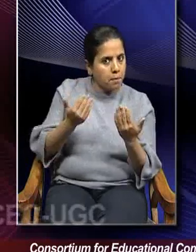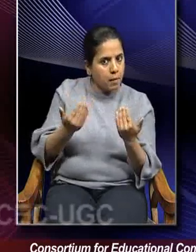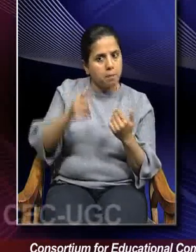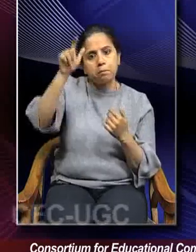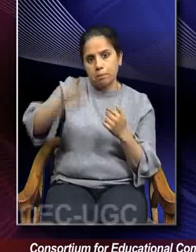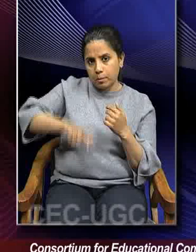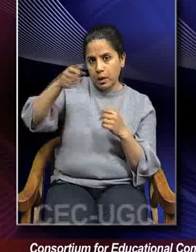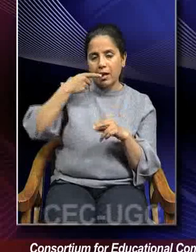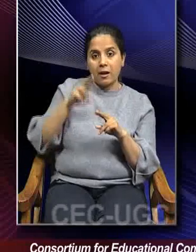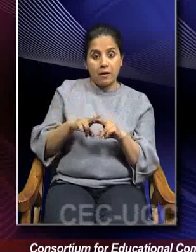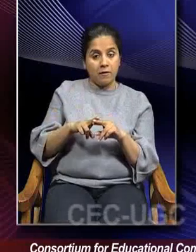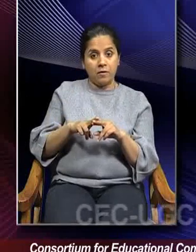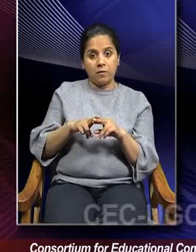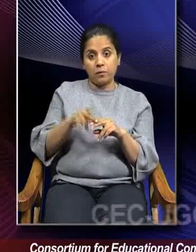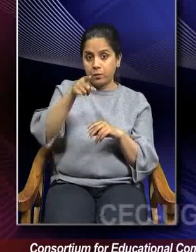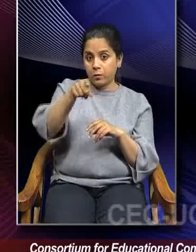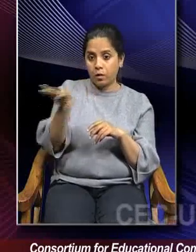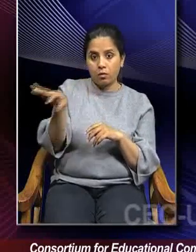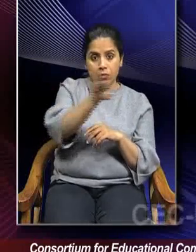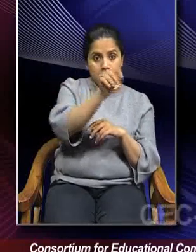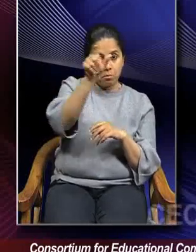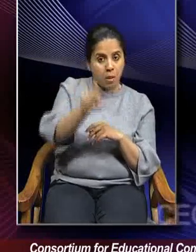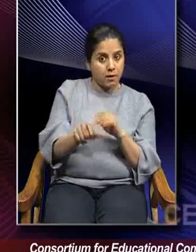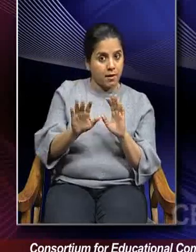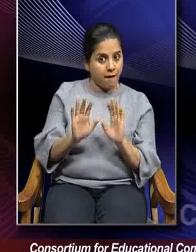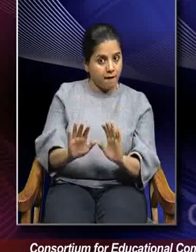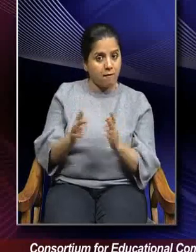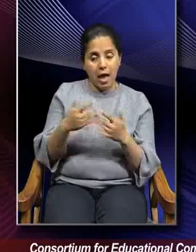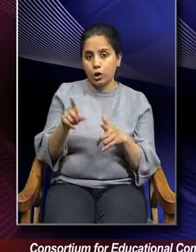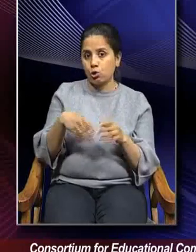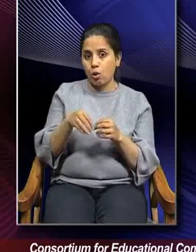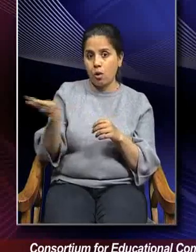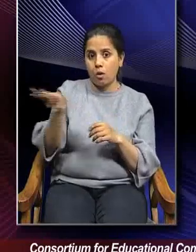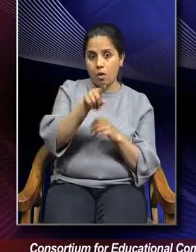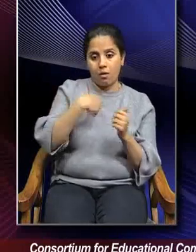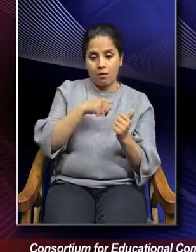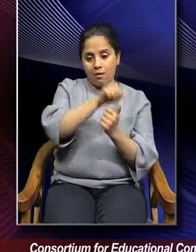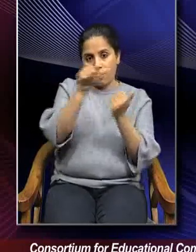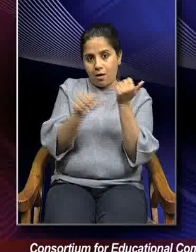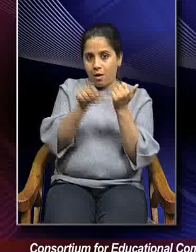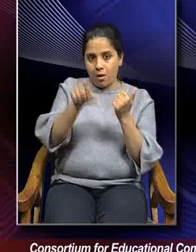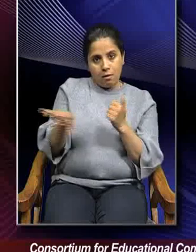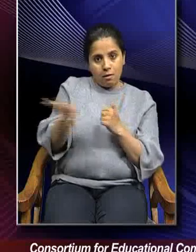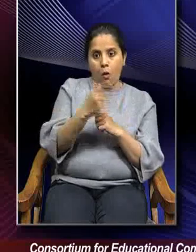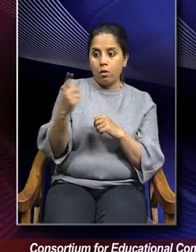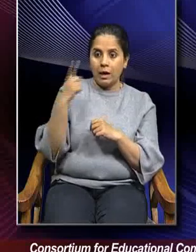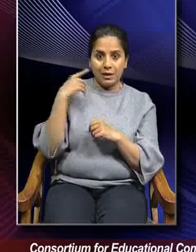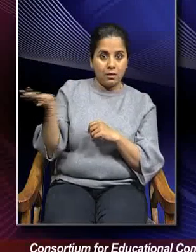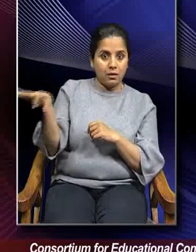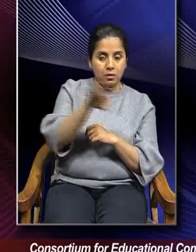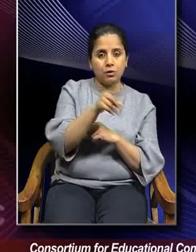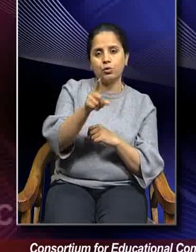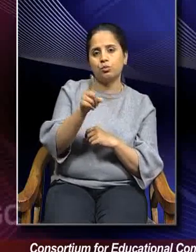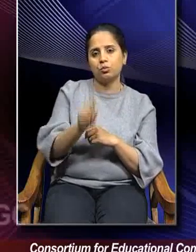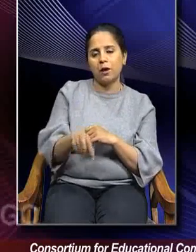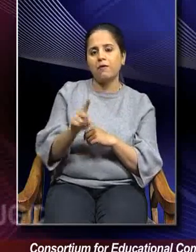If you are appointing a person as your subordinate or as your leader even, then you need